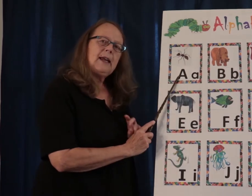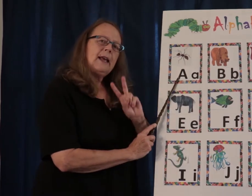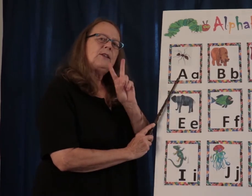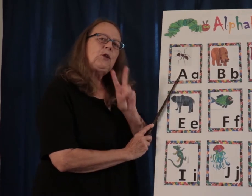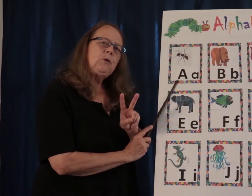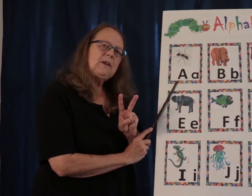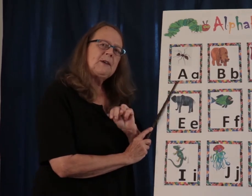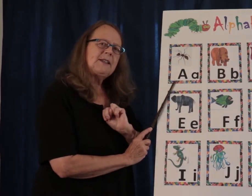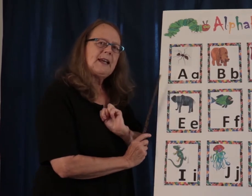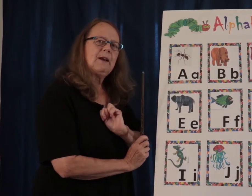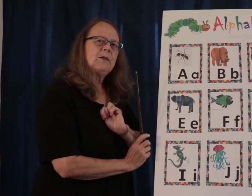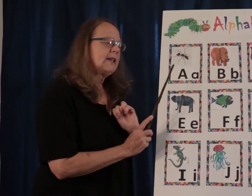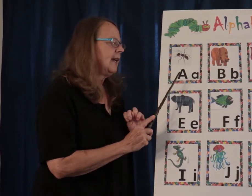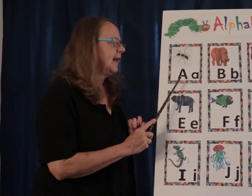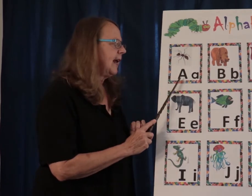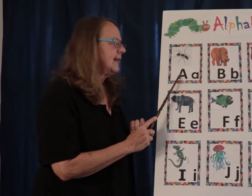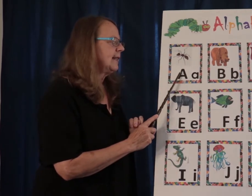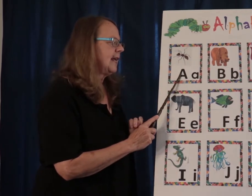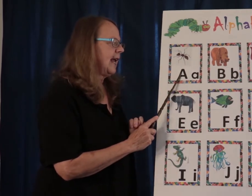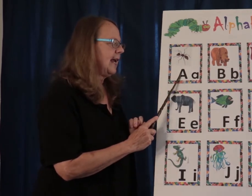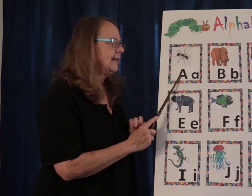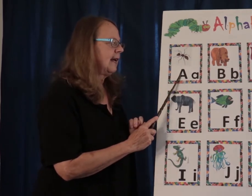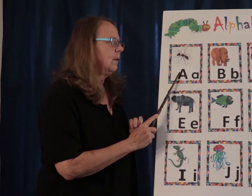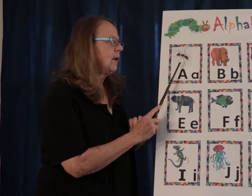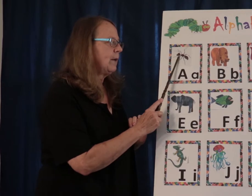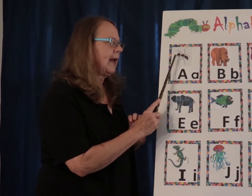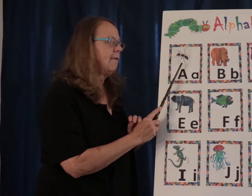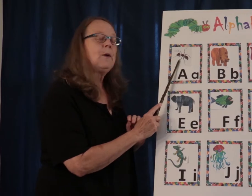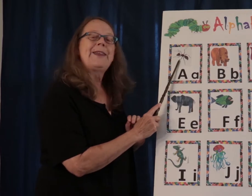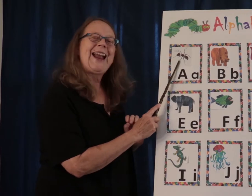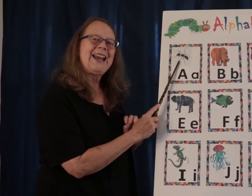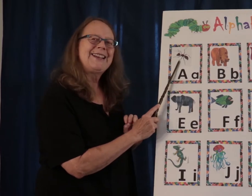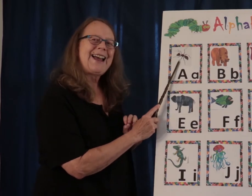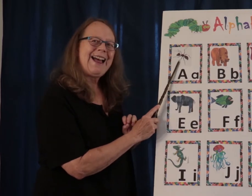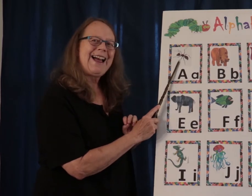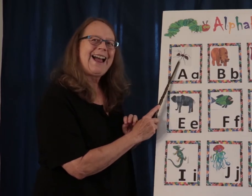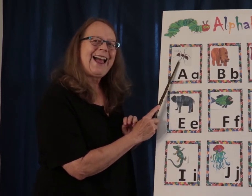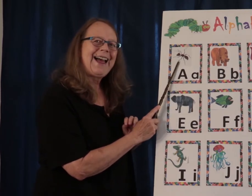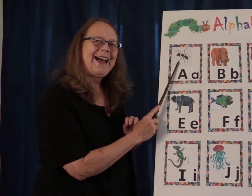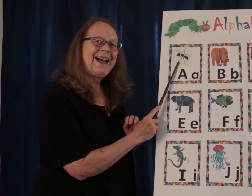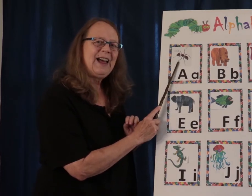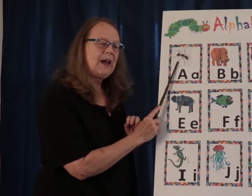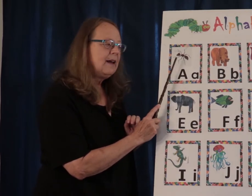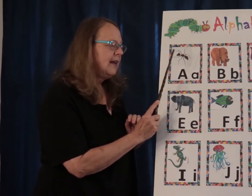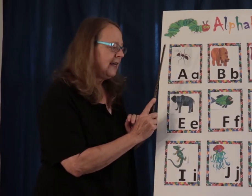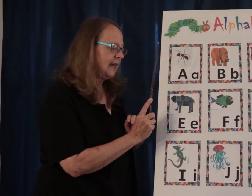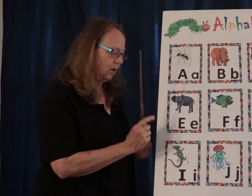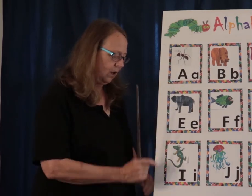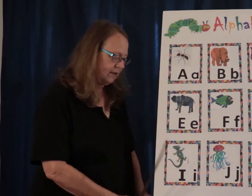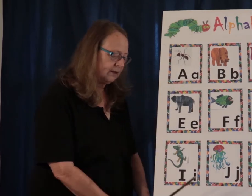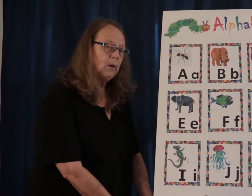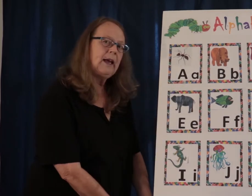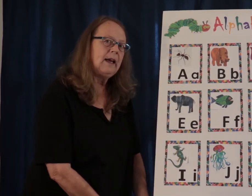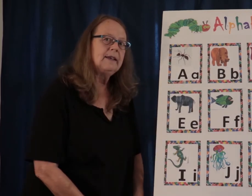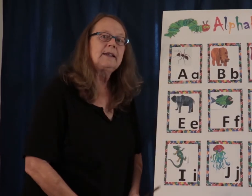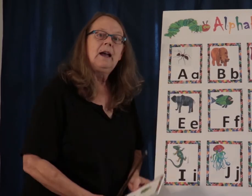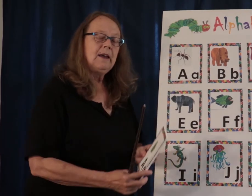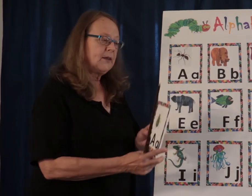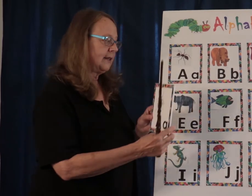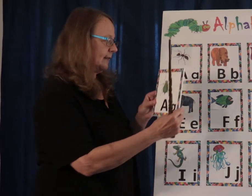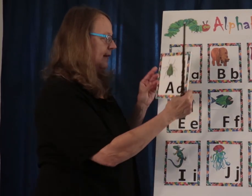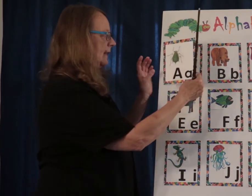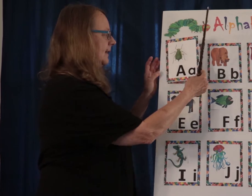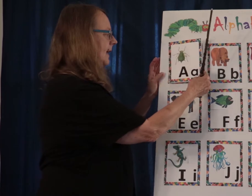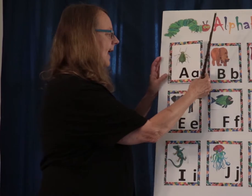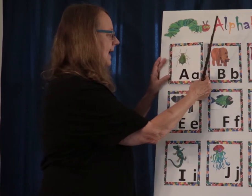letter A has two different sounds. It has the A sound that we have with ant. Ah, ah, ah. It also has